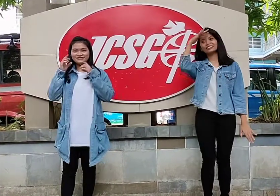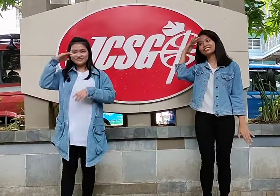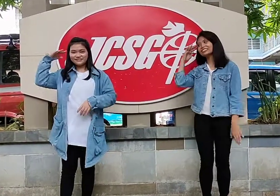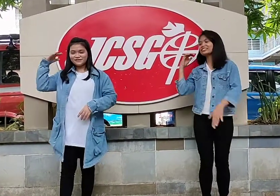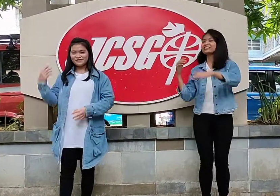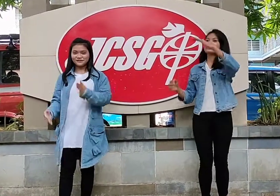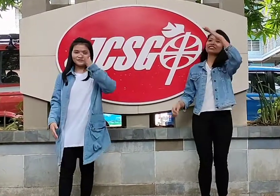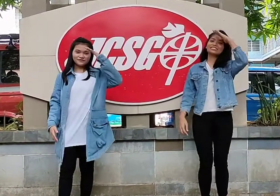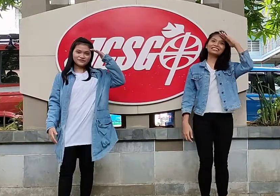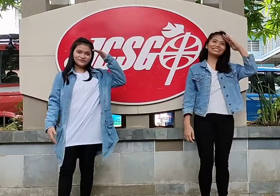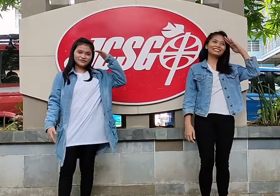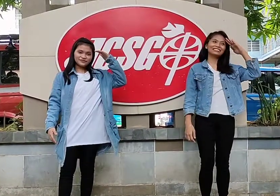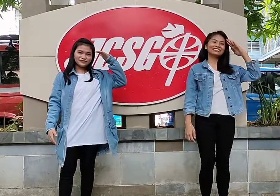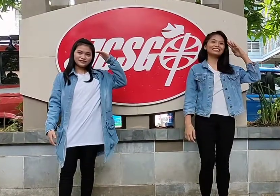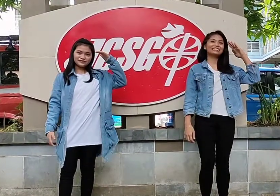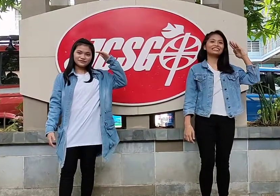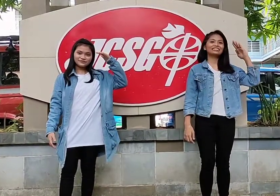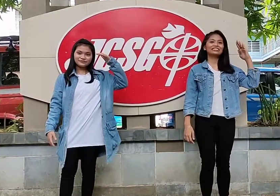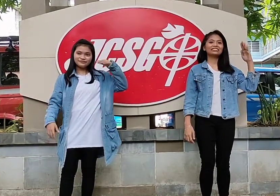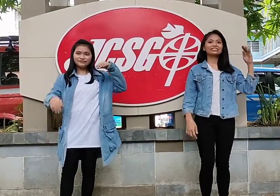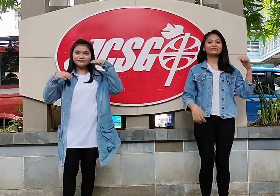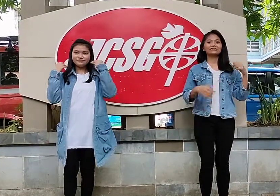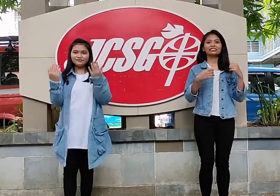We're going to have to wait!